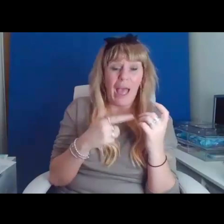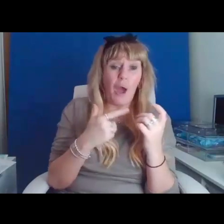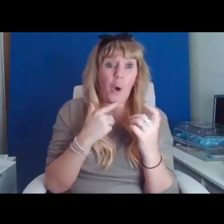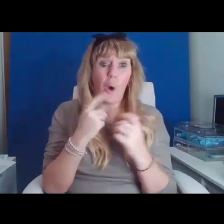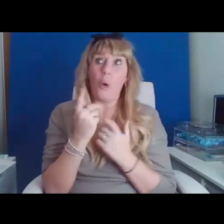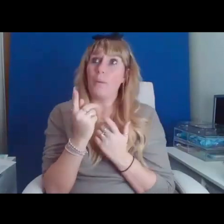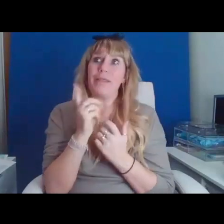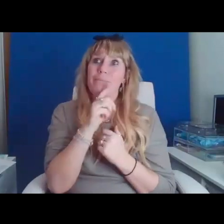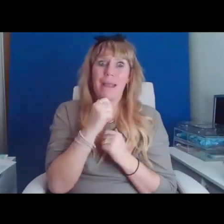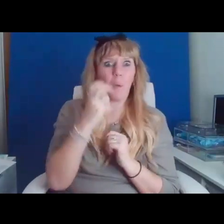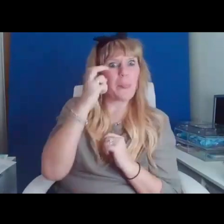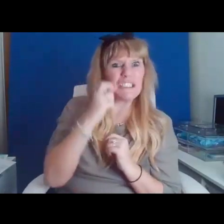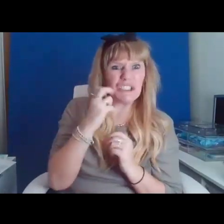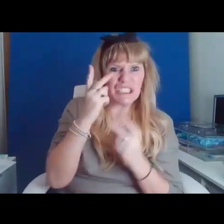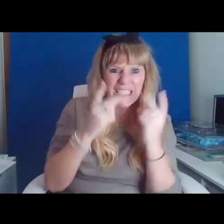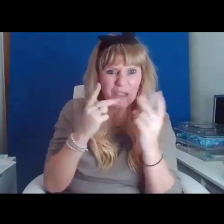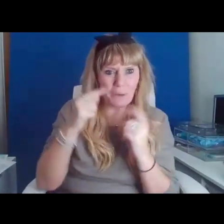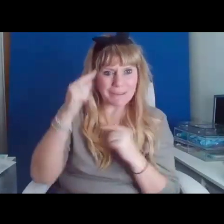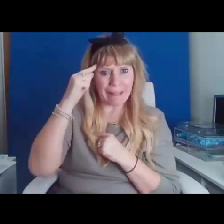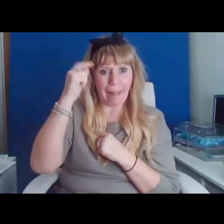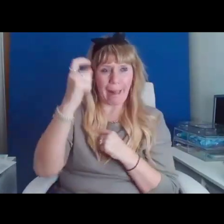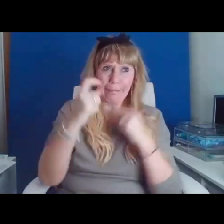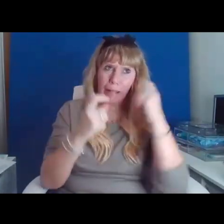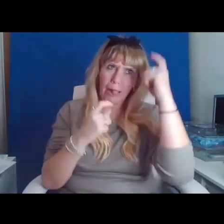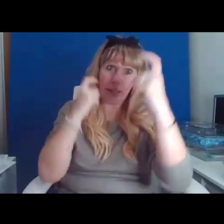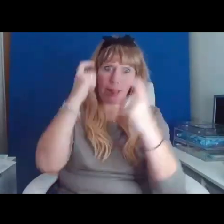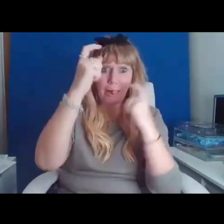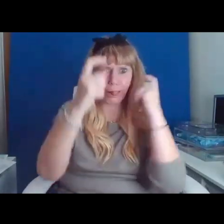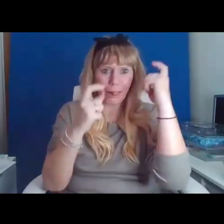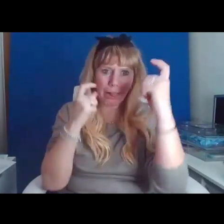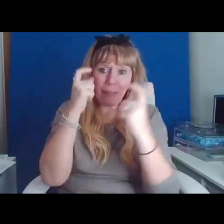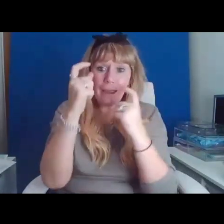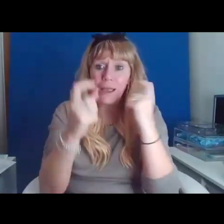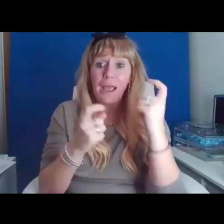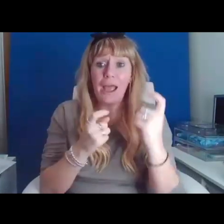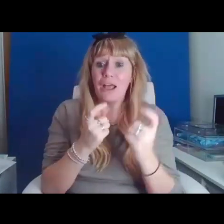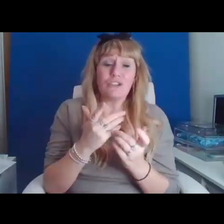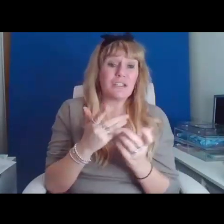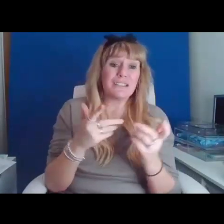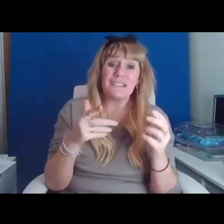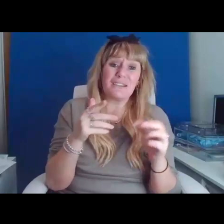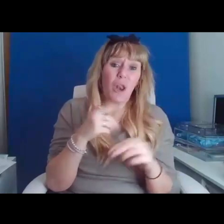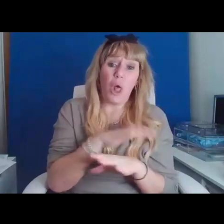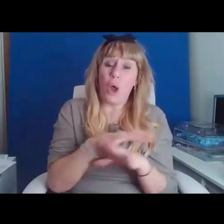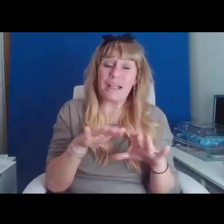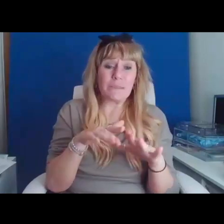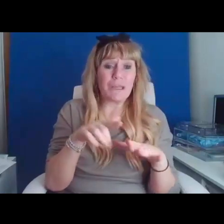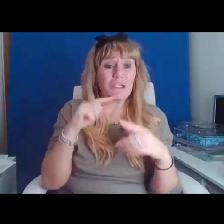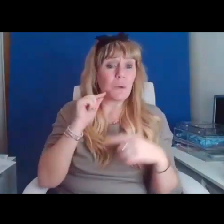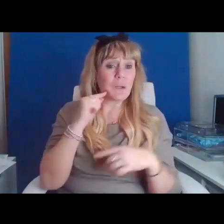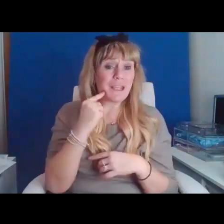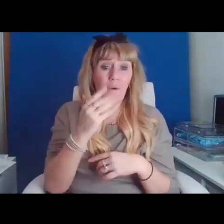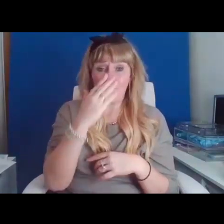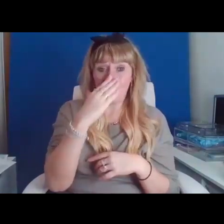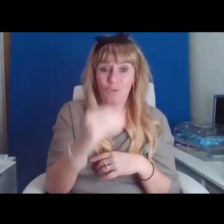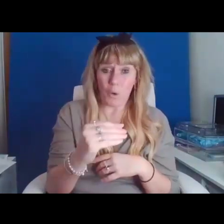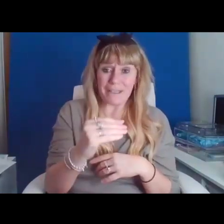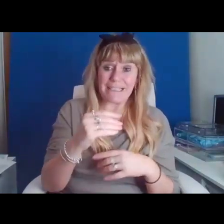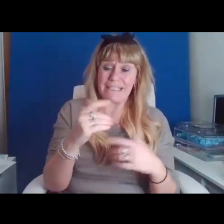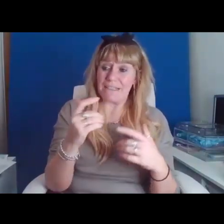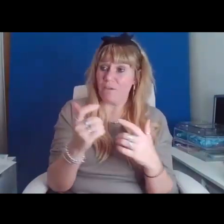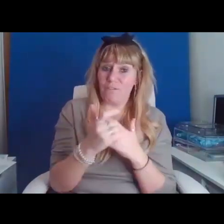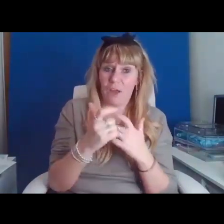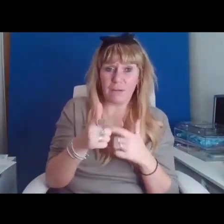head. God save us all and everyone, as long as we don't kill foxes for fun, as long as we don't buy the fucking sun,